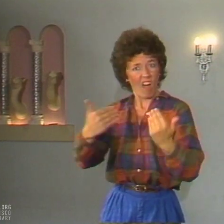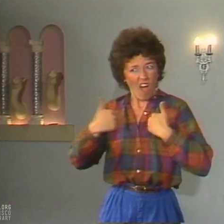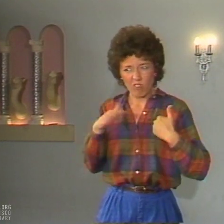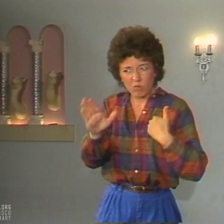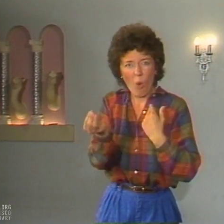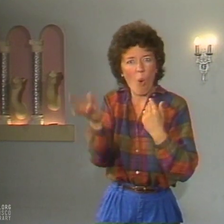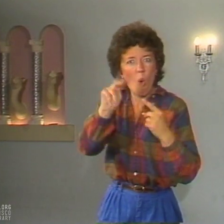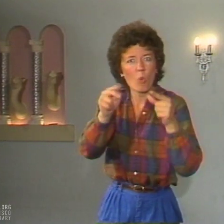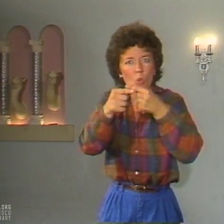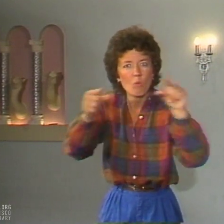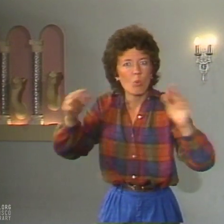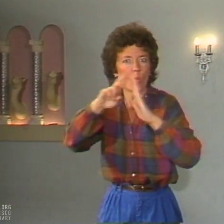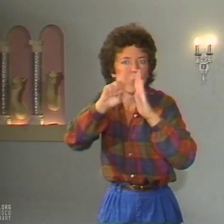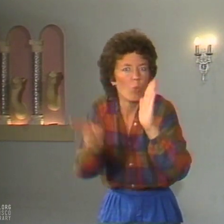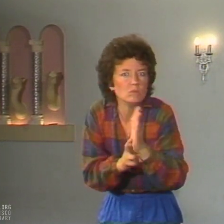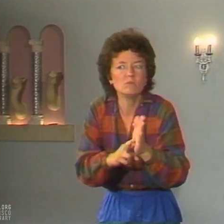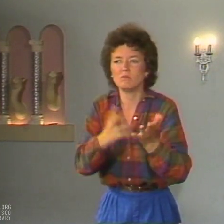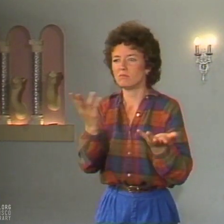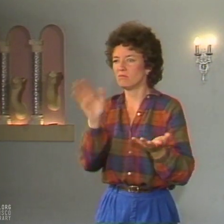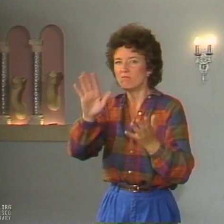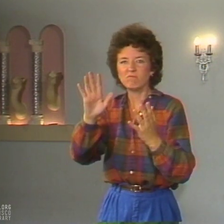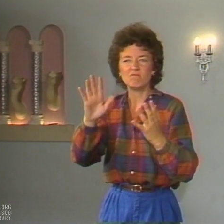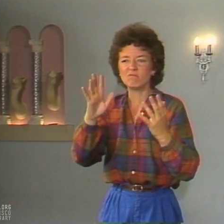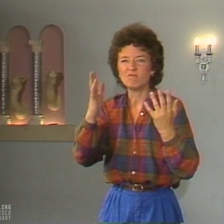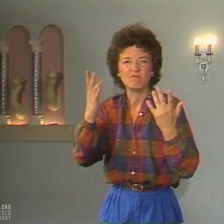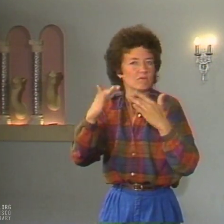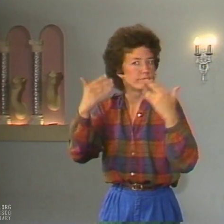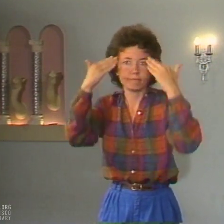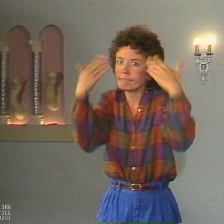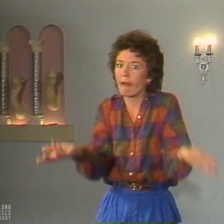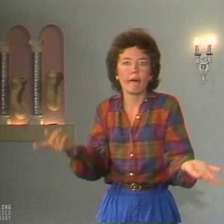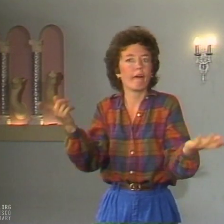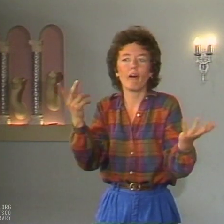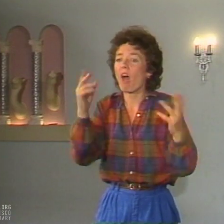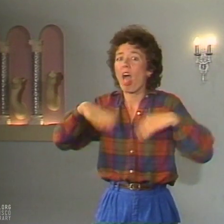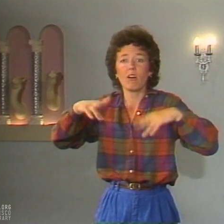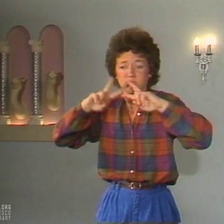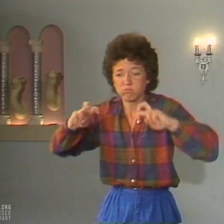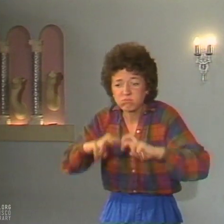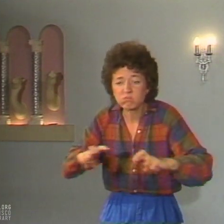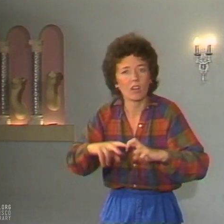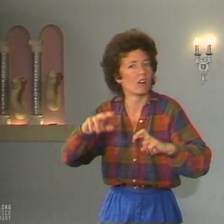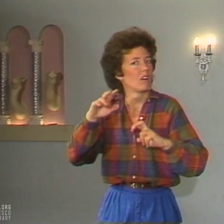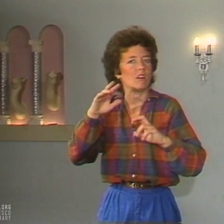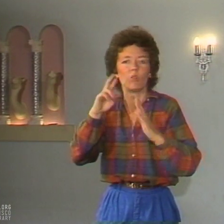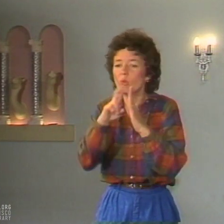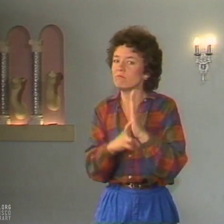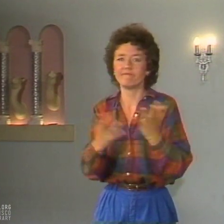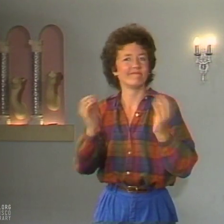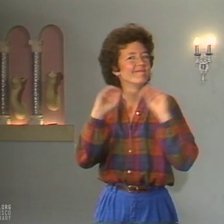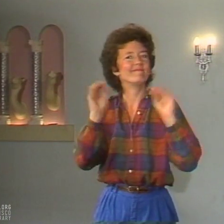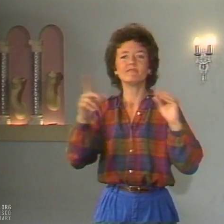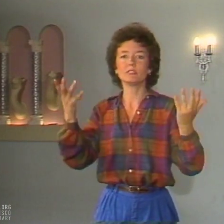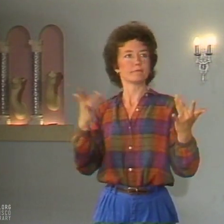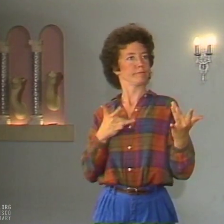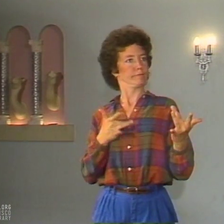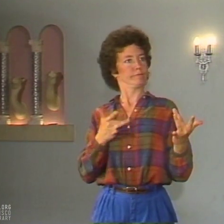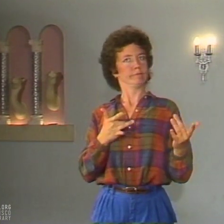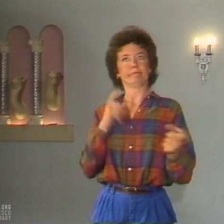language in its own right. They lacked a formal knowledge of ASL structure, so translations were heavily influenced